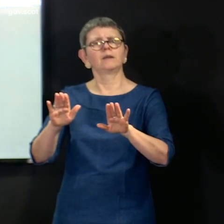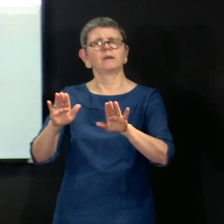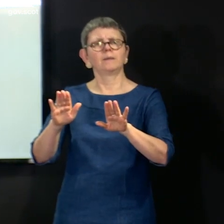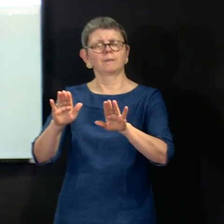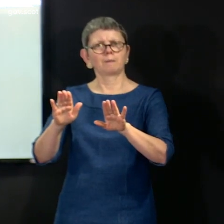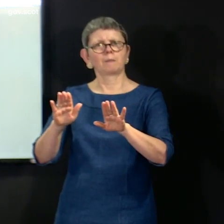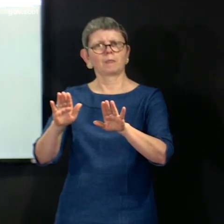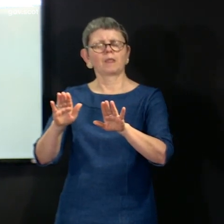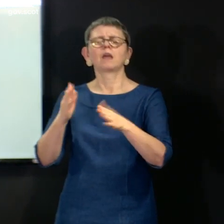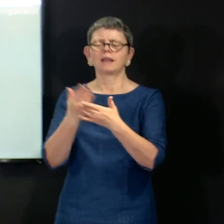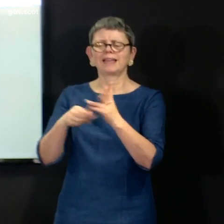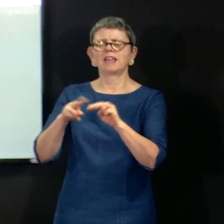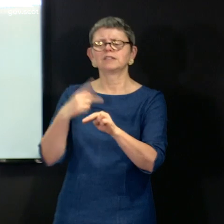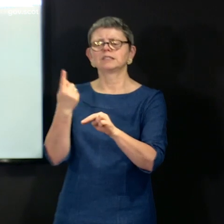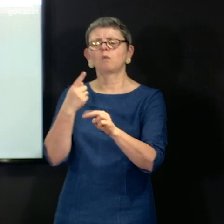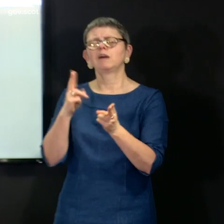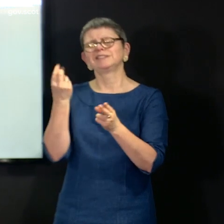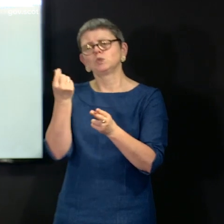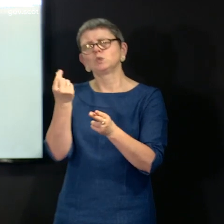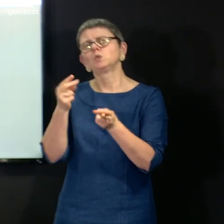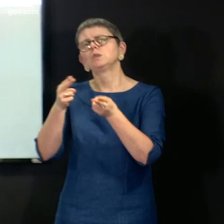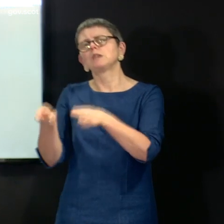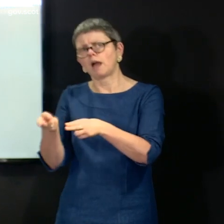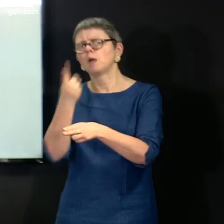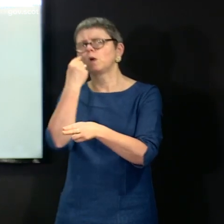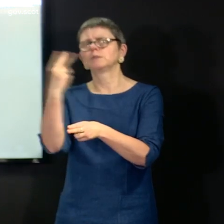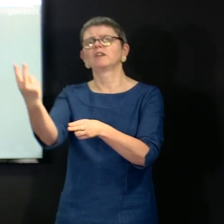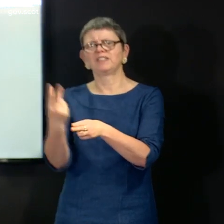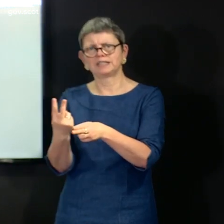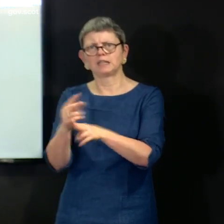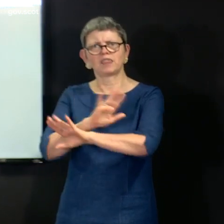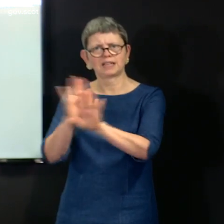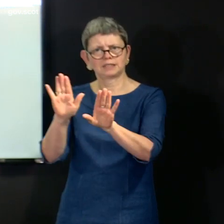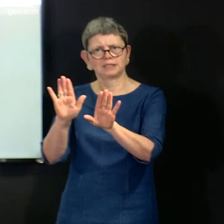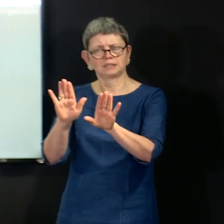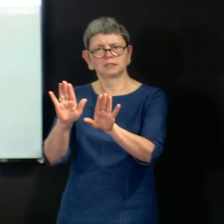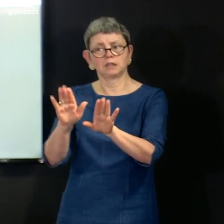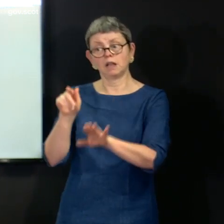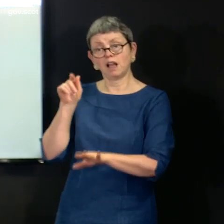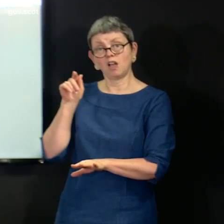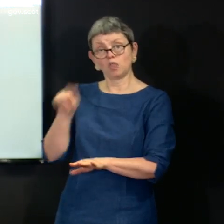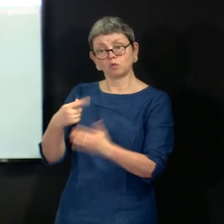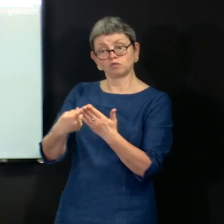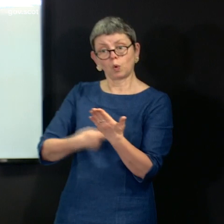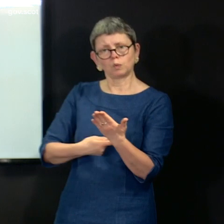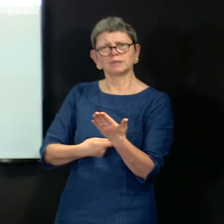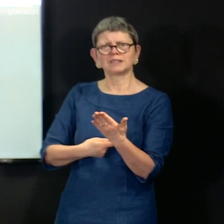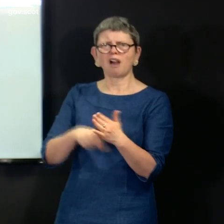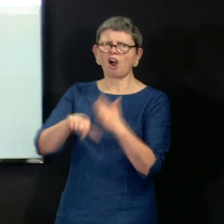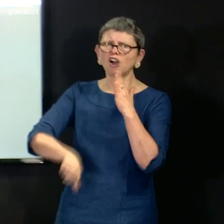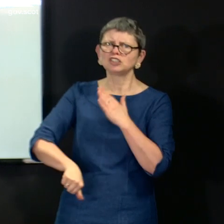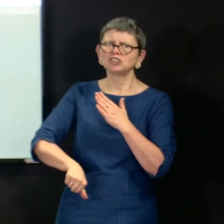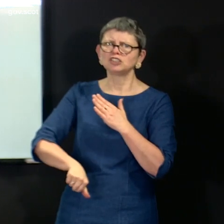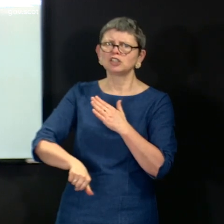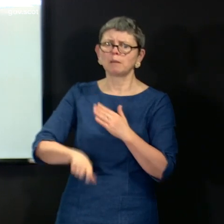end-of-life visiting, was, in my opinion, necessary, but it felt harsh, because I understood